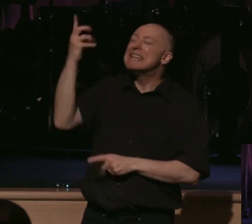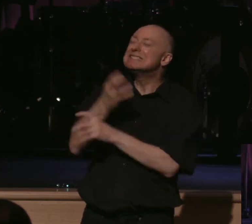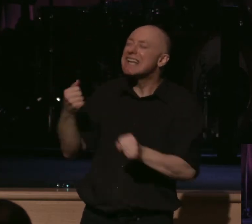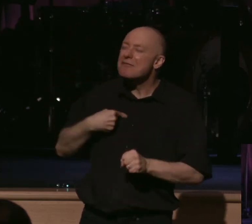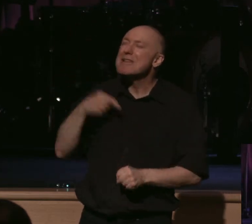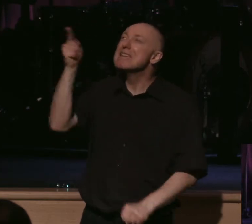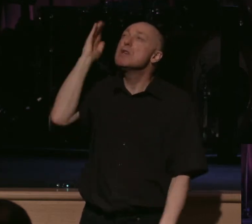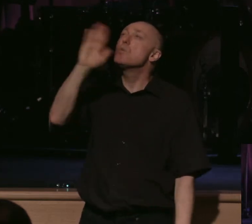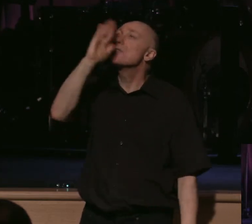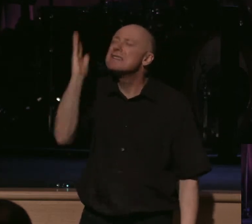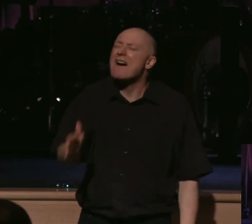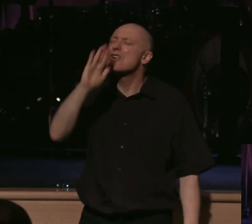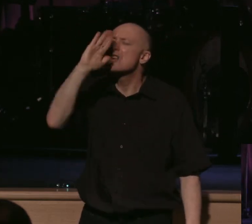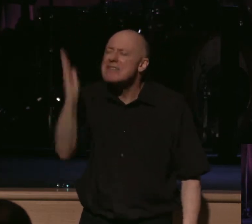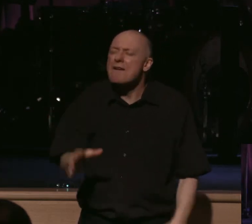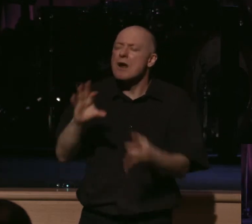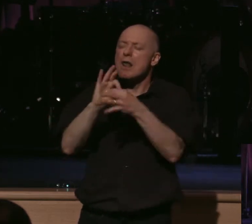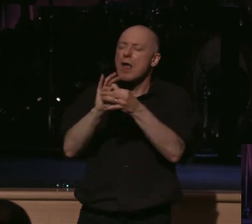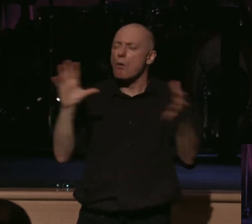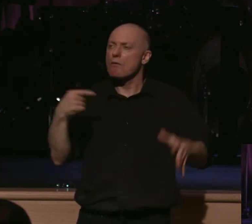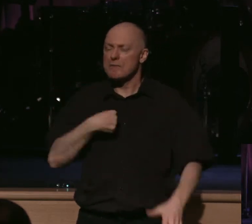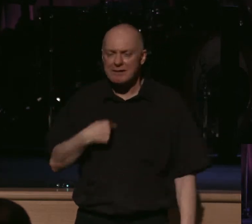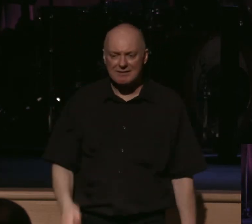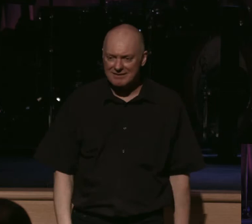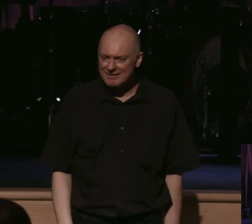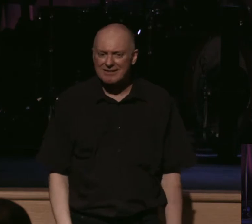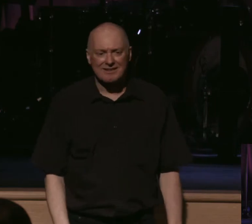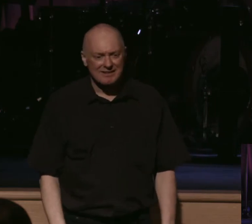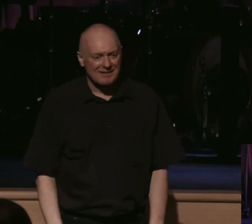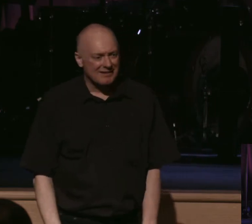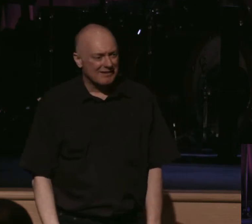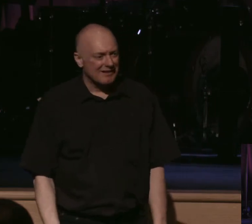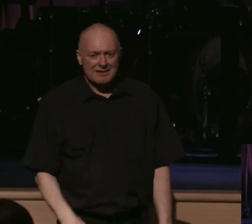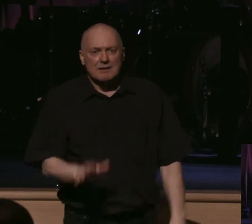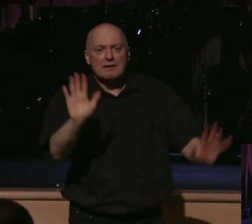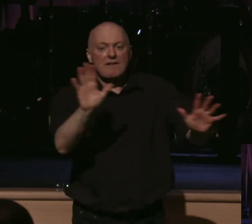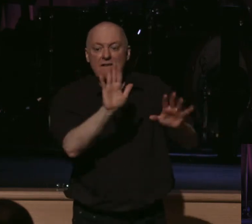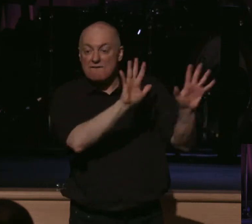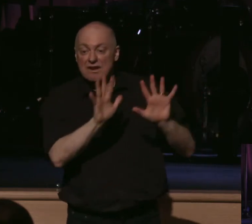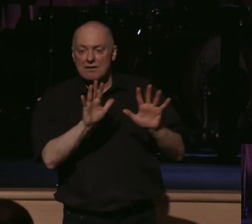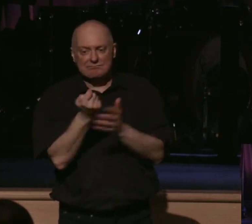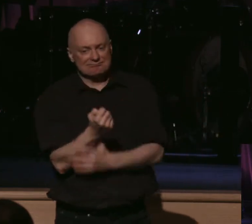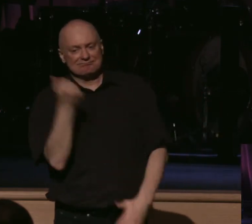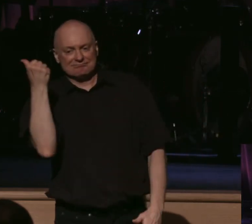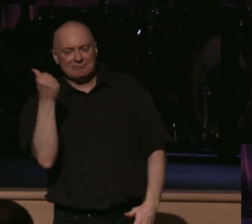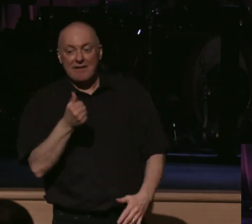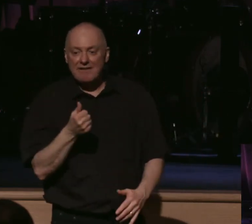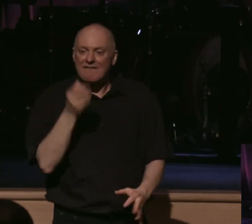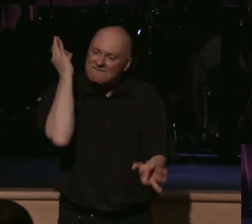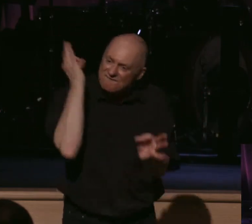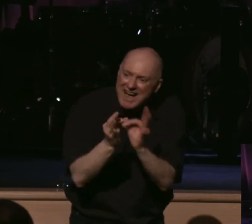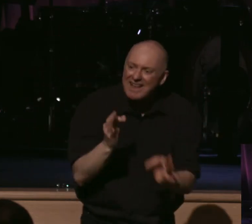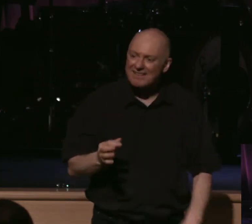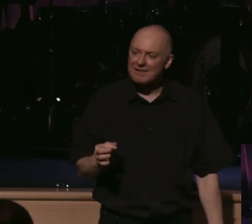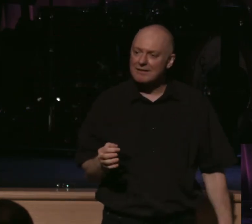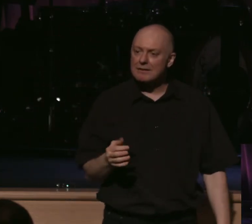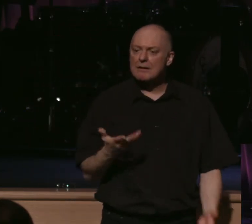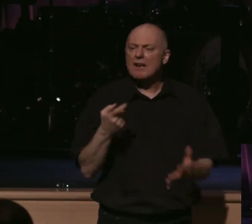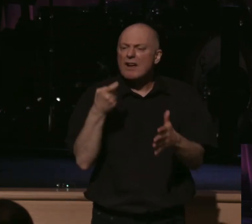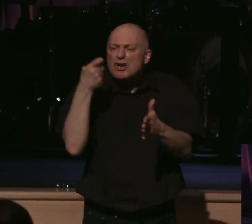and will never, ever let me go. Not fear today, loved ones. Faith. What kind of cost are we talking about? First